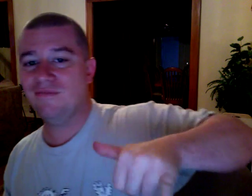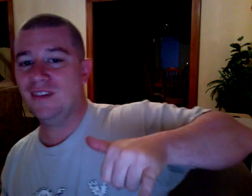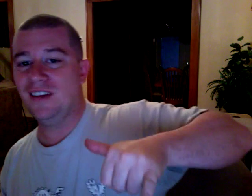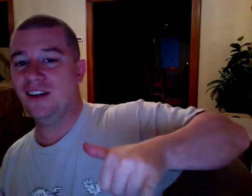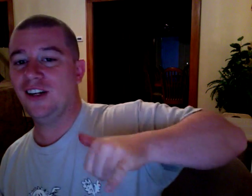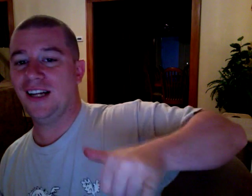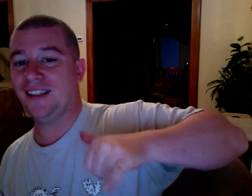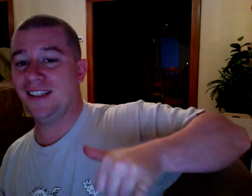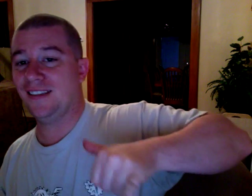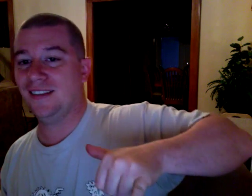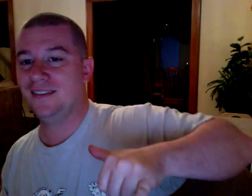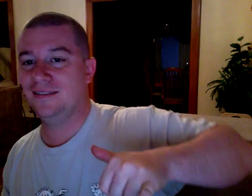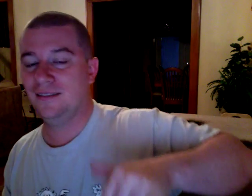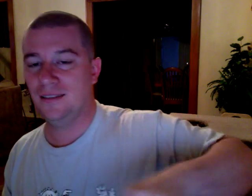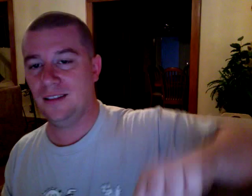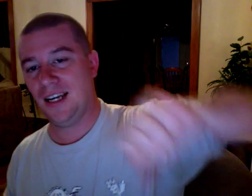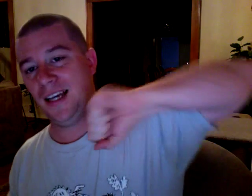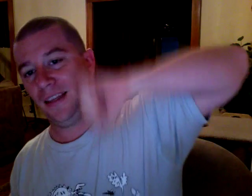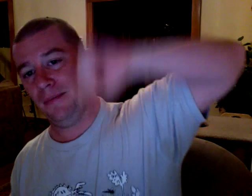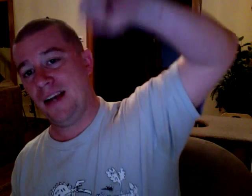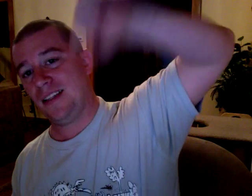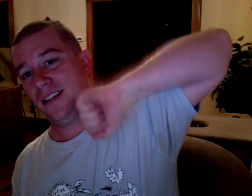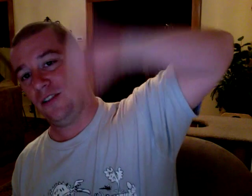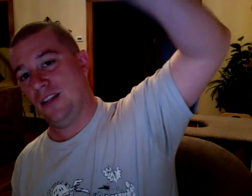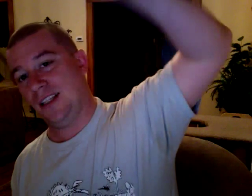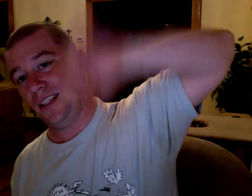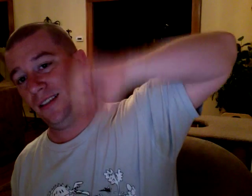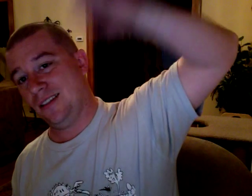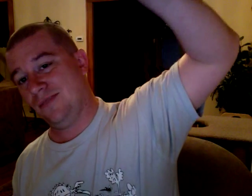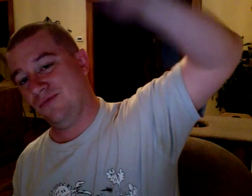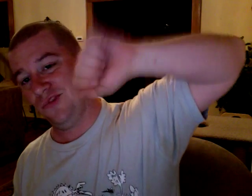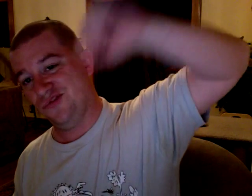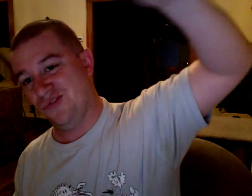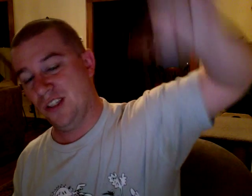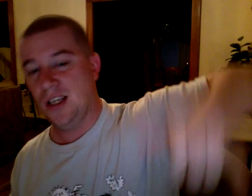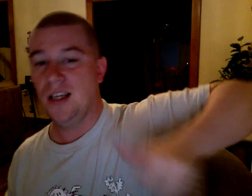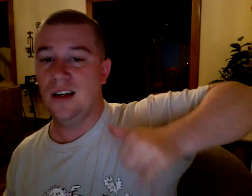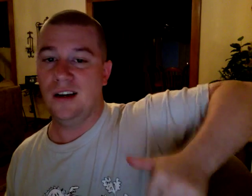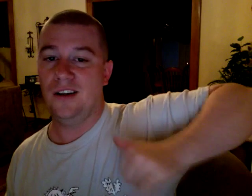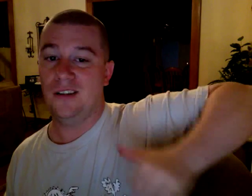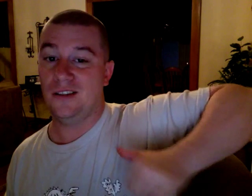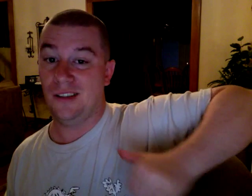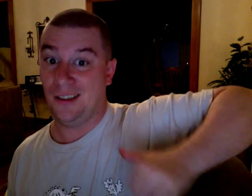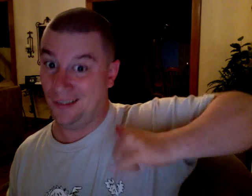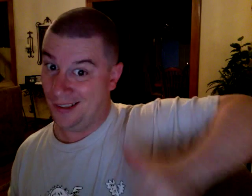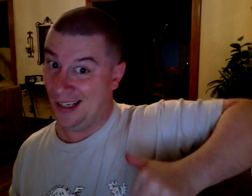Or like this. Kind of like Mexicans go like this. Hondurans go like that.